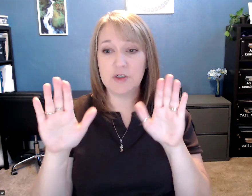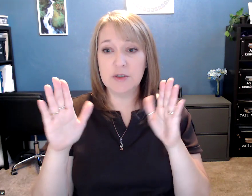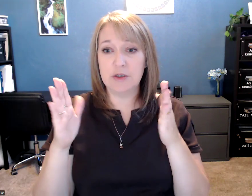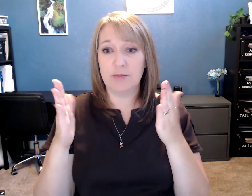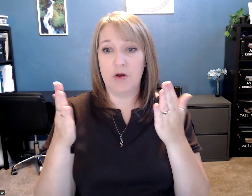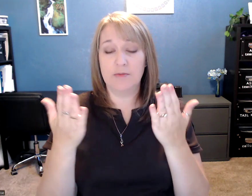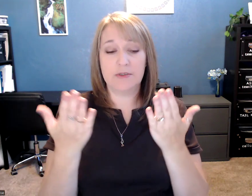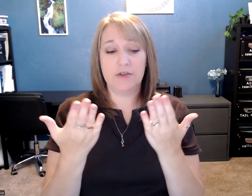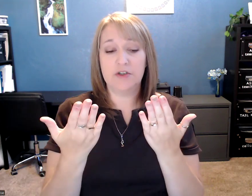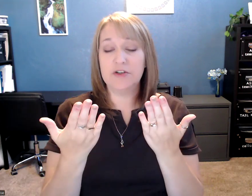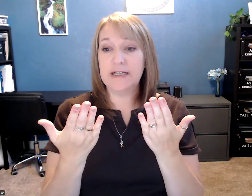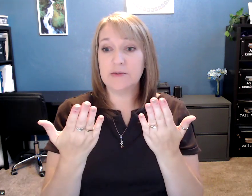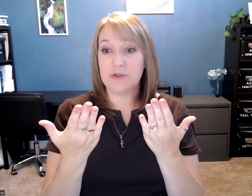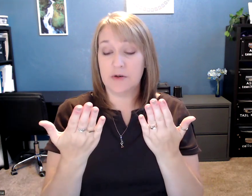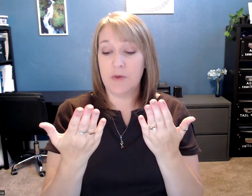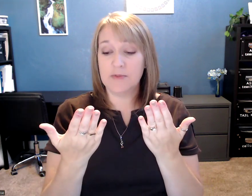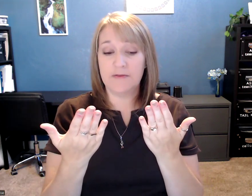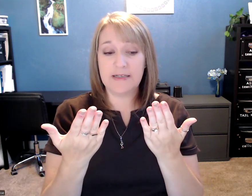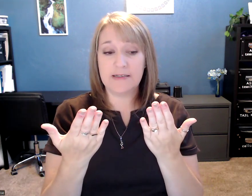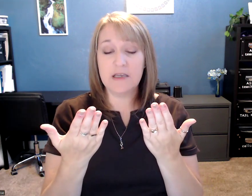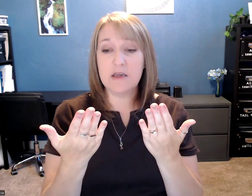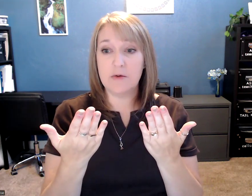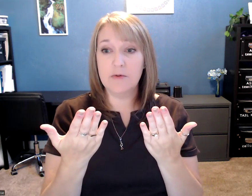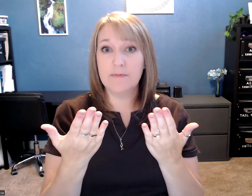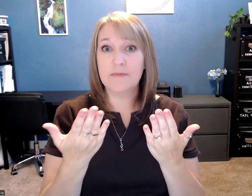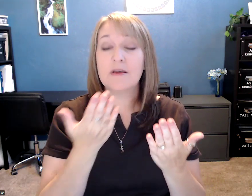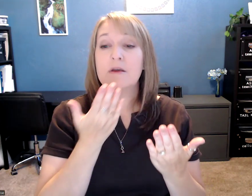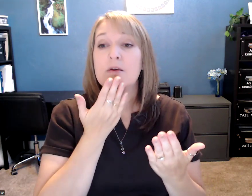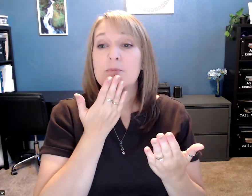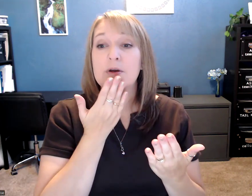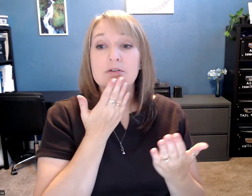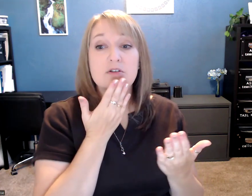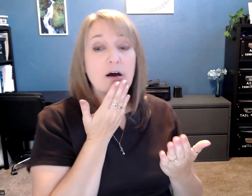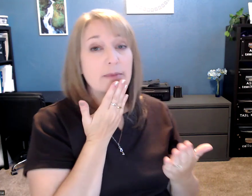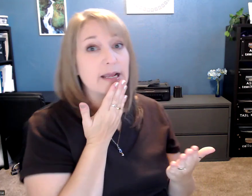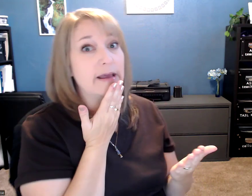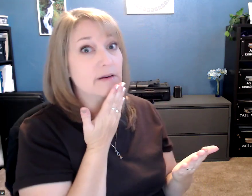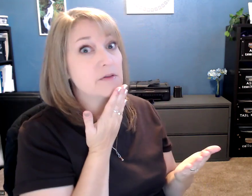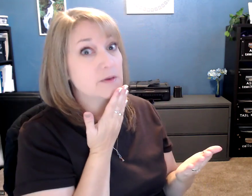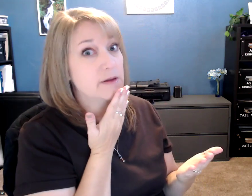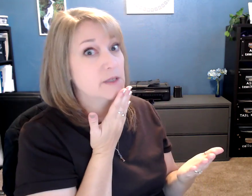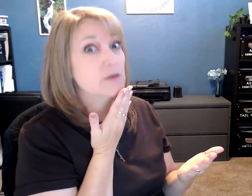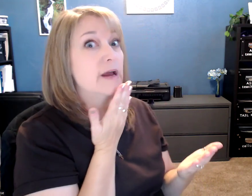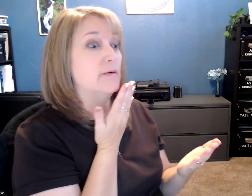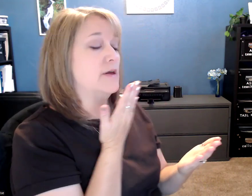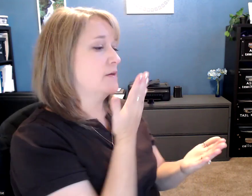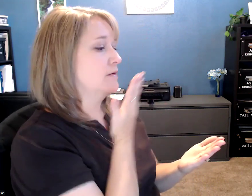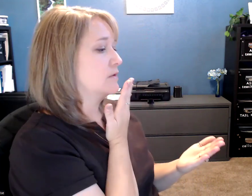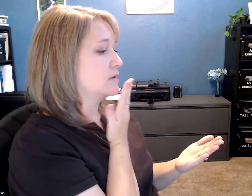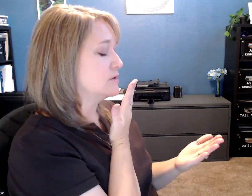turn your palms, turn your hands around so your palms are facing you. Put your dominant hand, the hand that you're right with, close